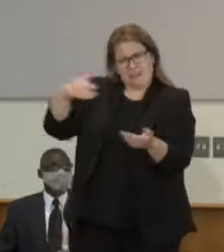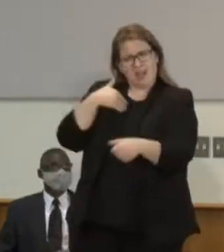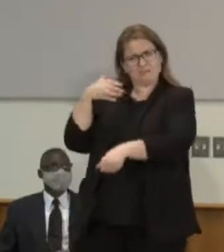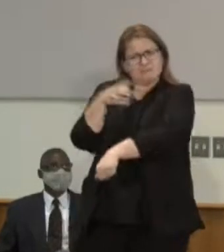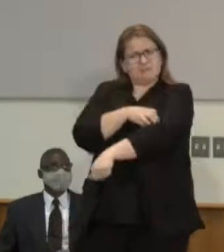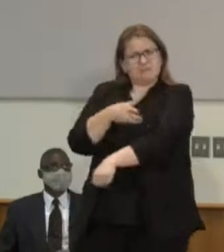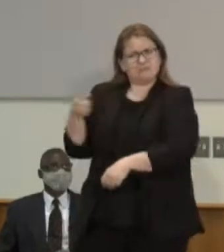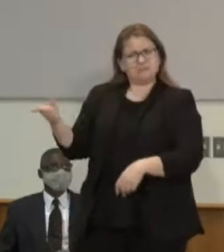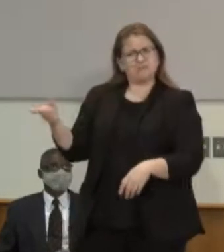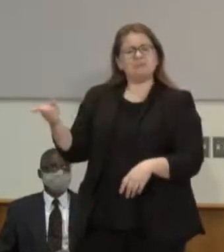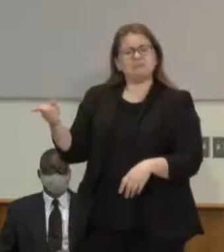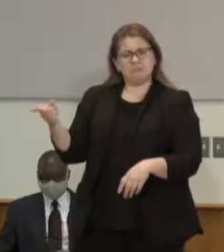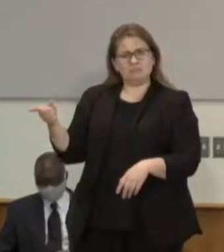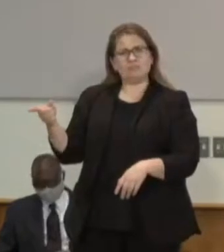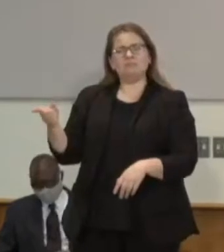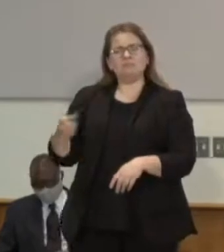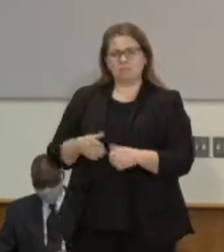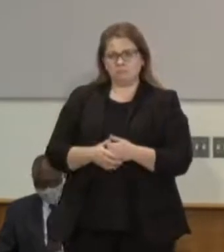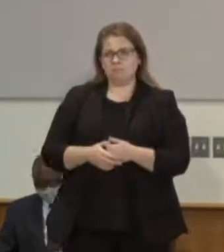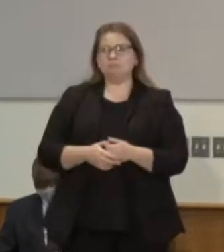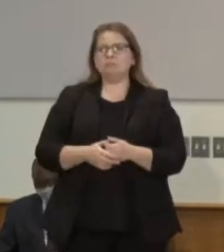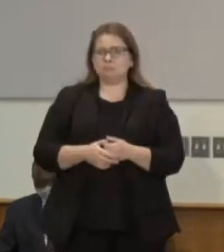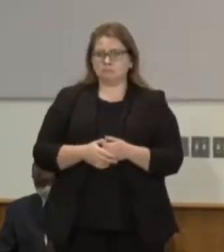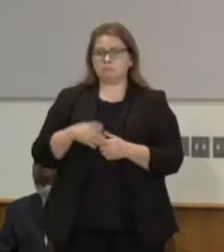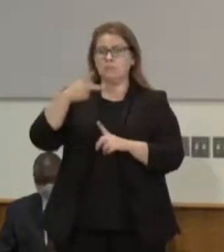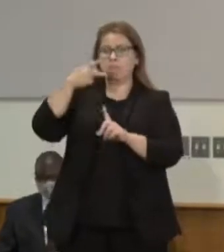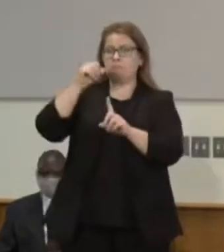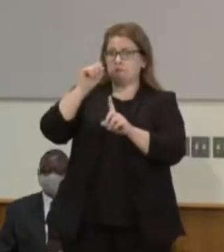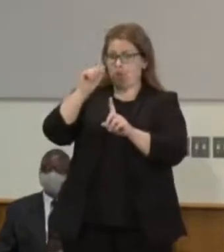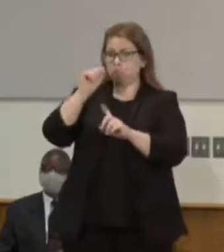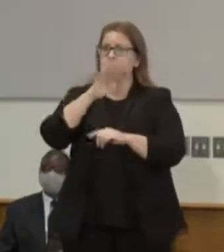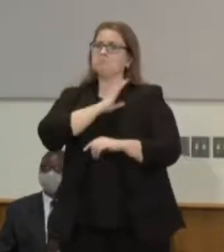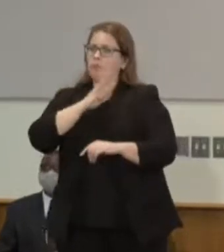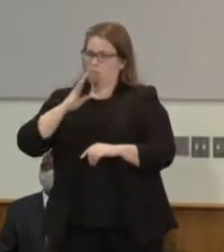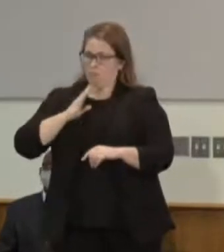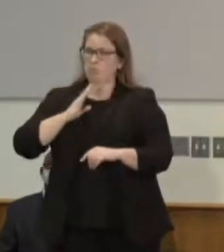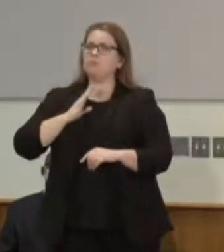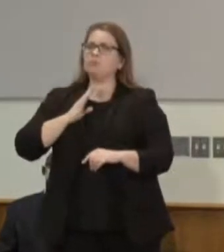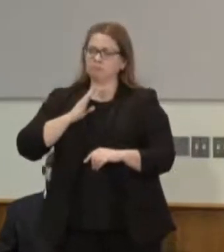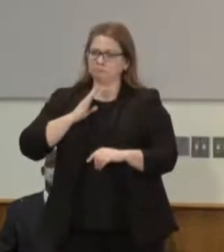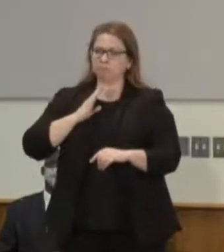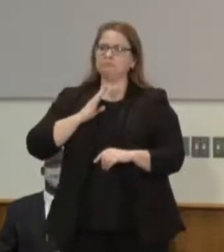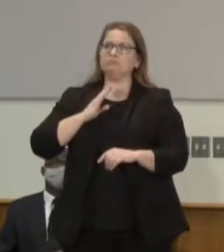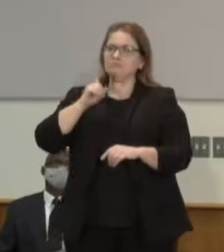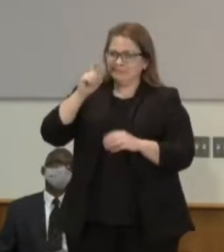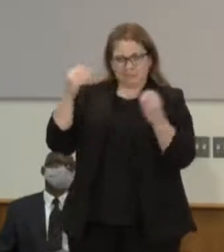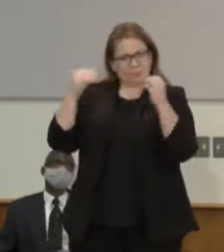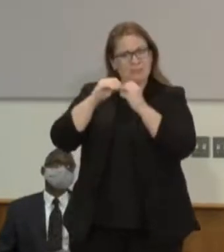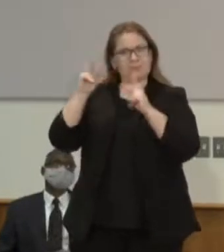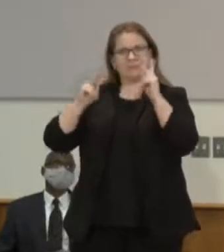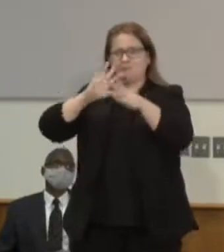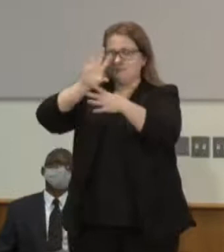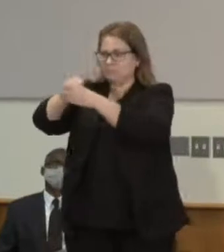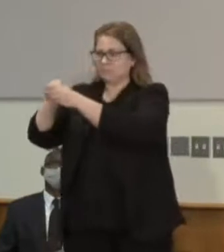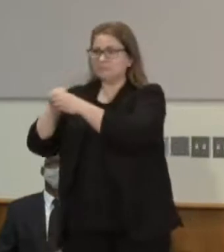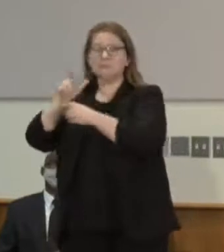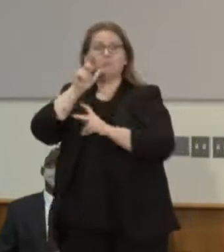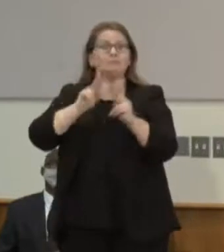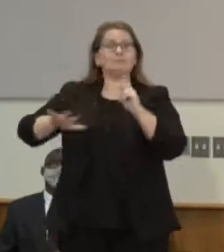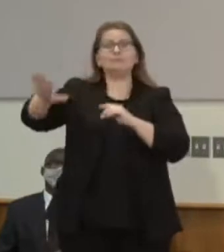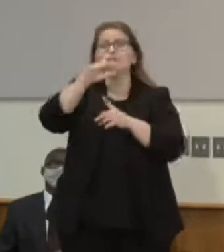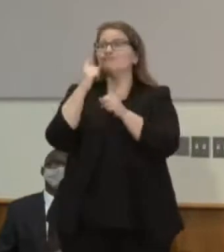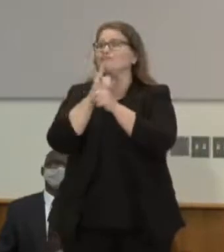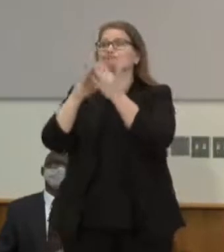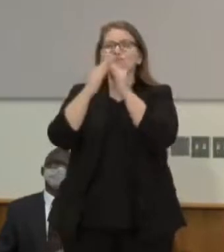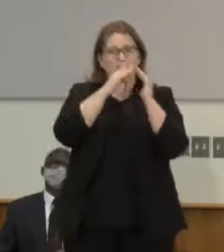diving deep into the board itself we want to expand its membership so we have more civilians on that there's partisan agreement on that we want more diversity